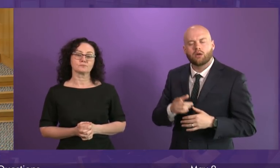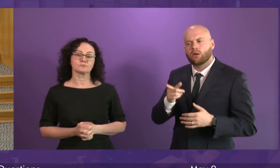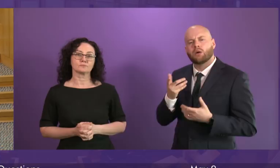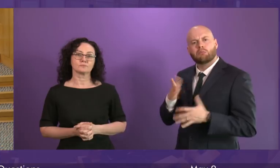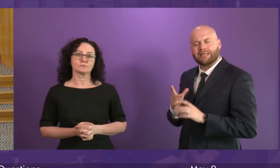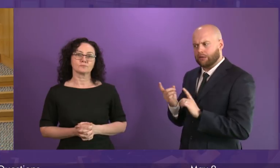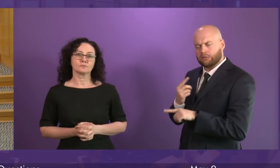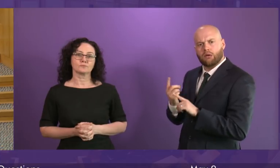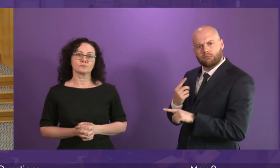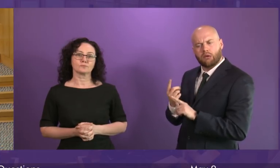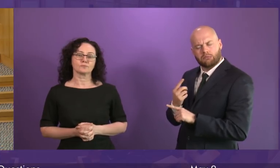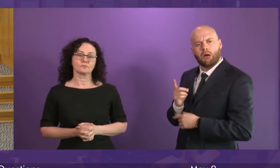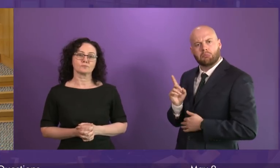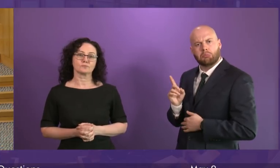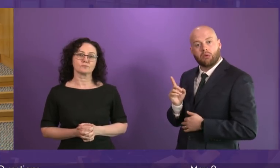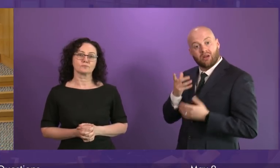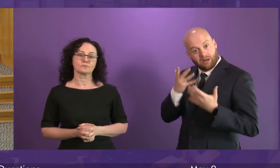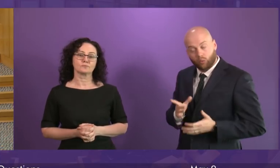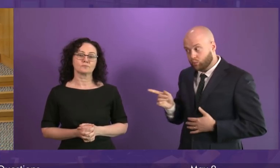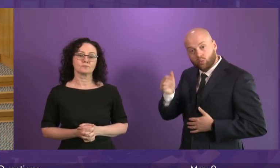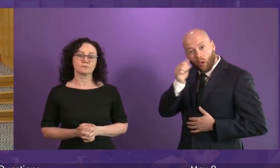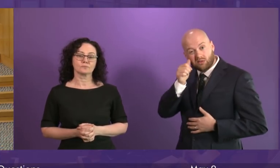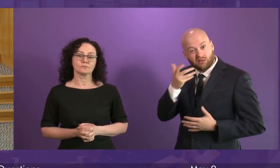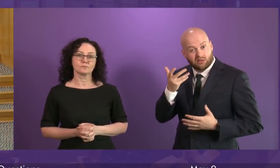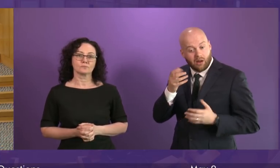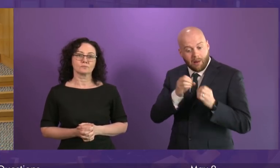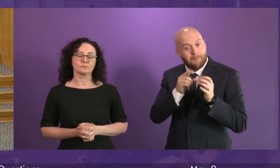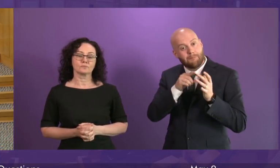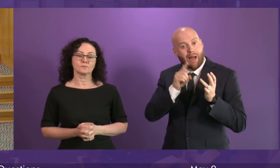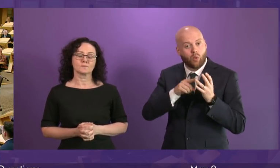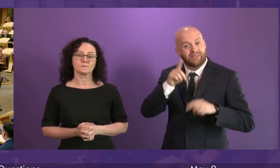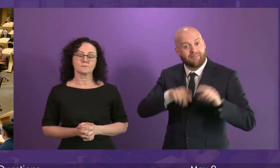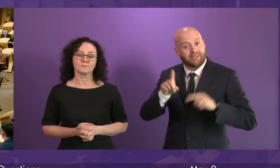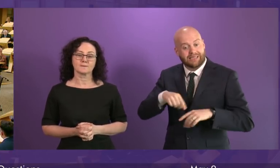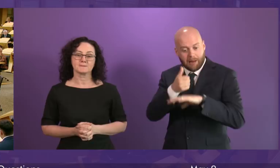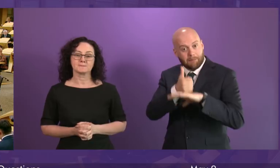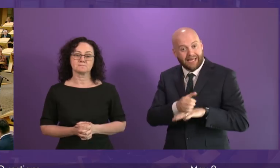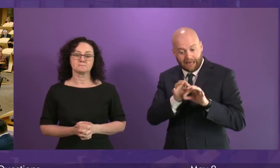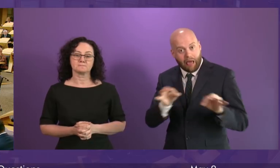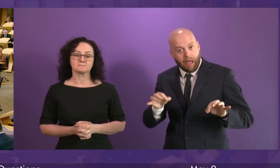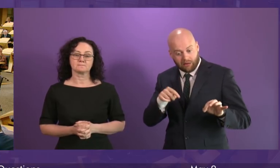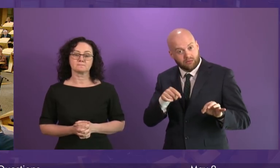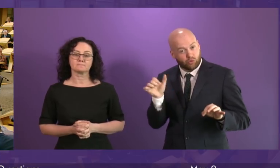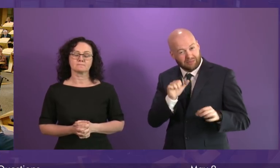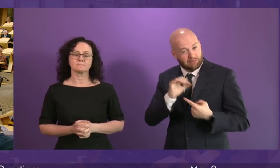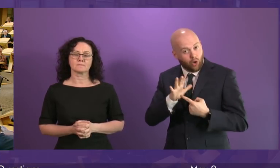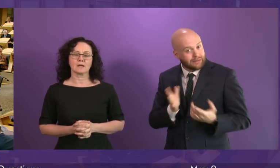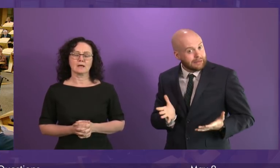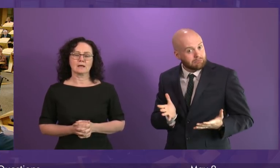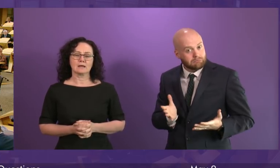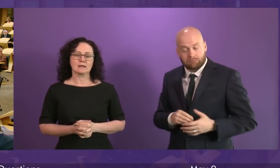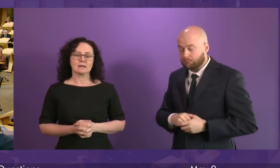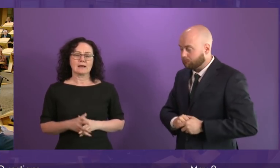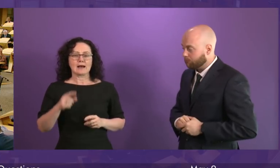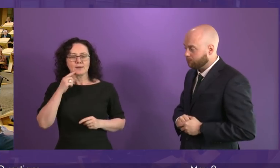recognise that a biodiversity baseline should be a priority? First Minister. If we go back, I think one or two